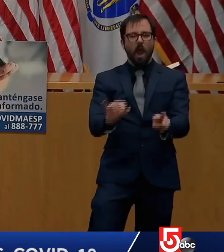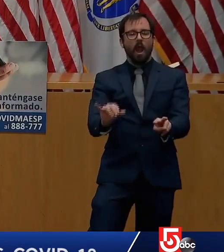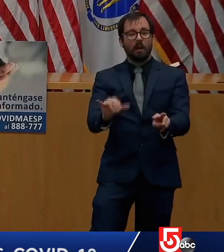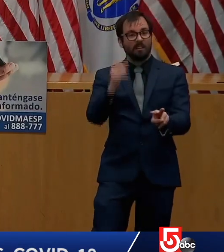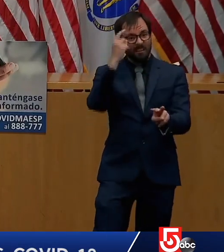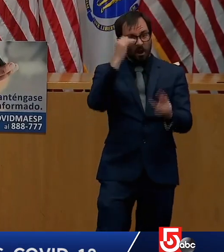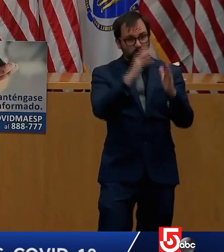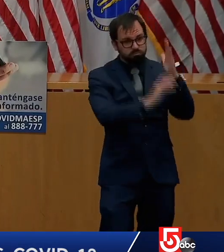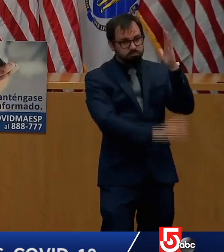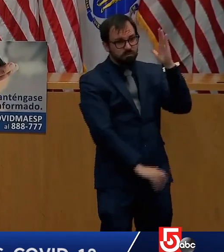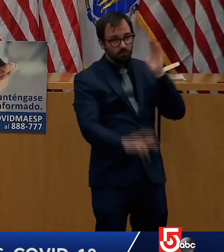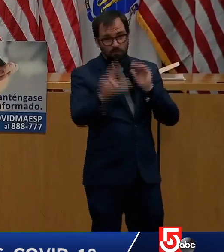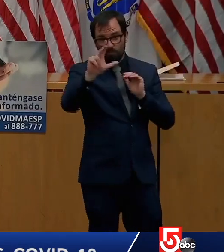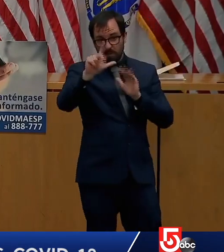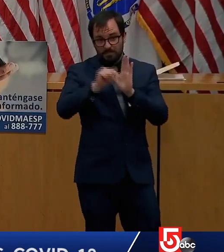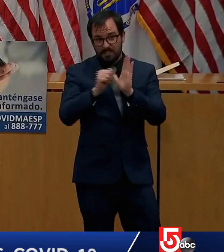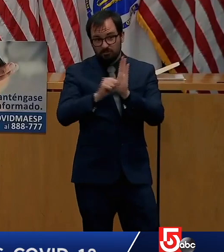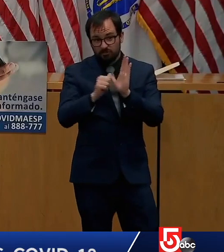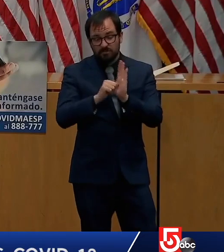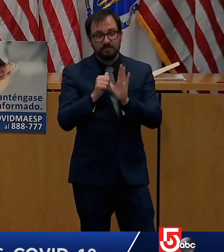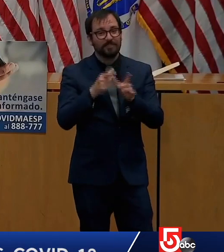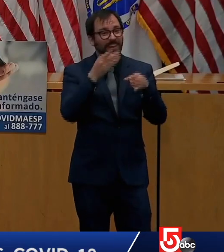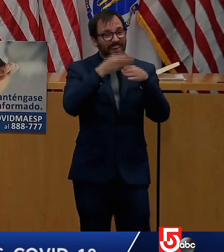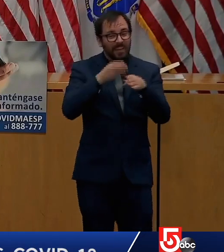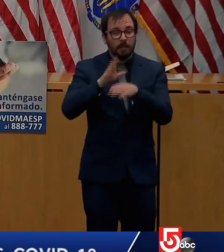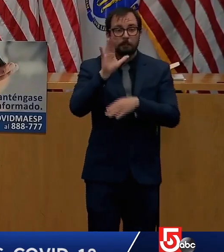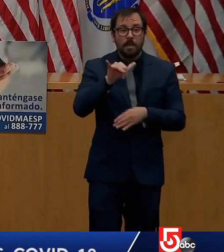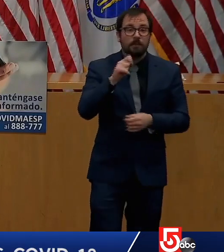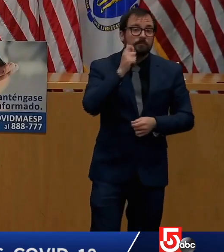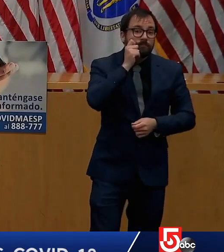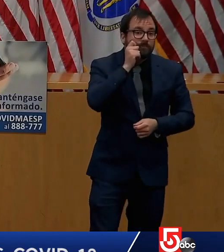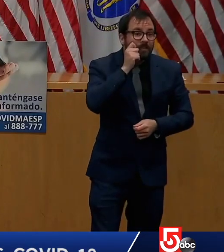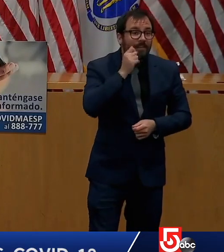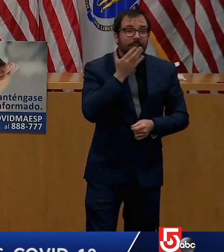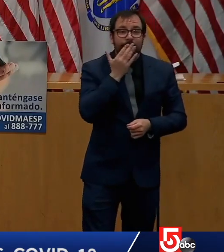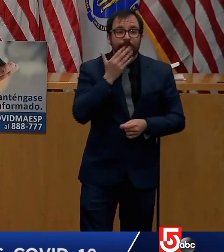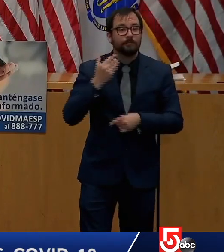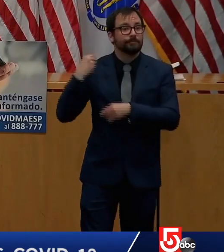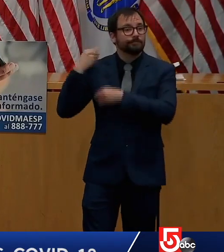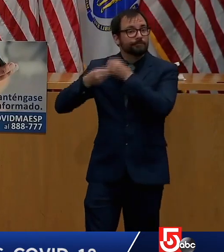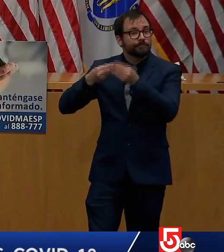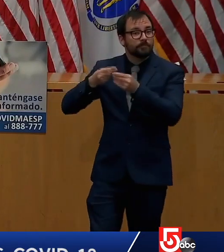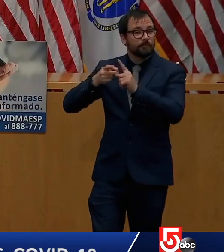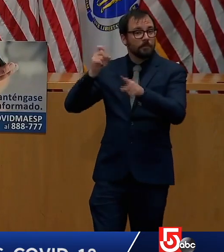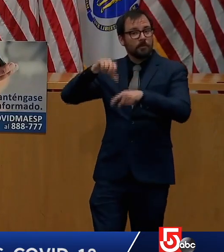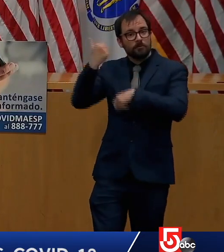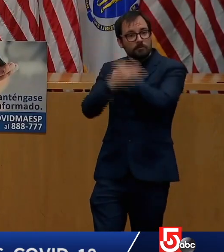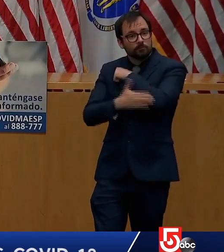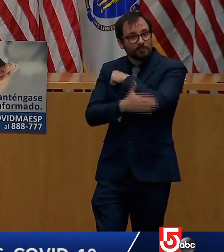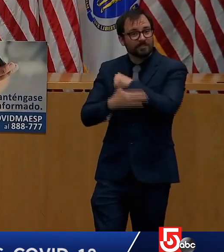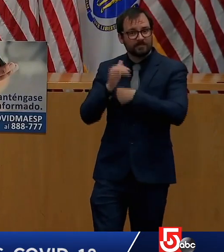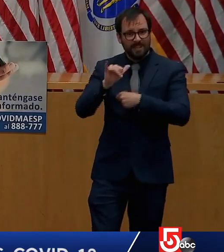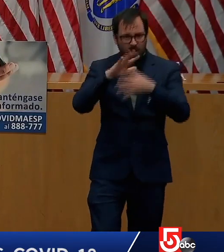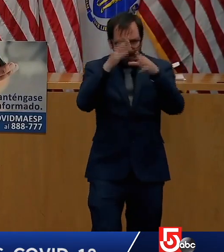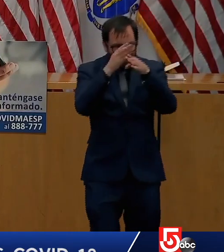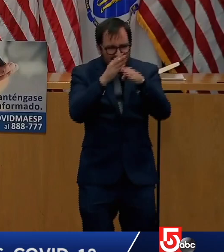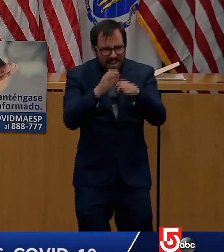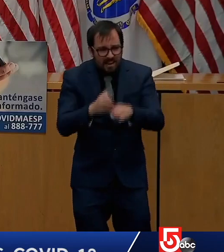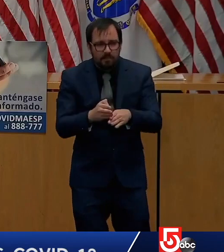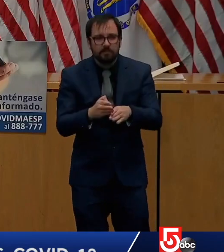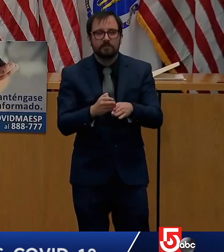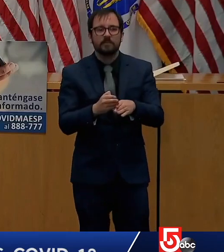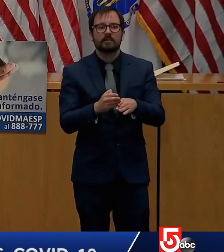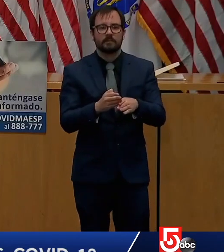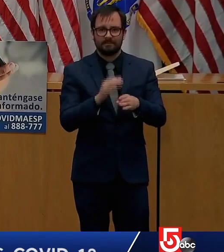of confirmed cases. It also includes a similar breakdown of death data. Beyond the case data, the report includes